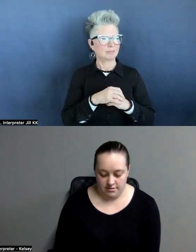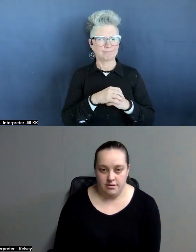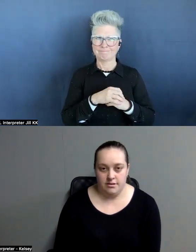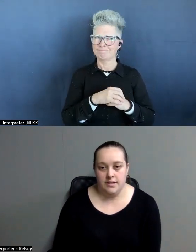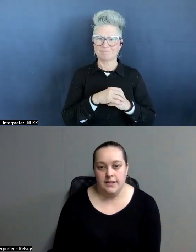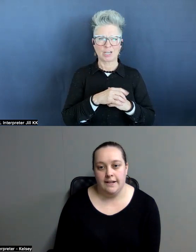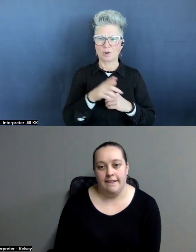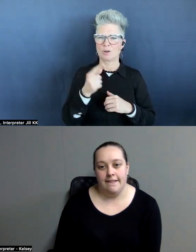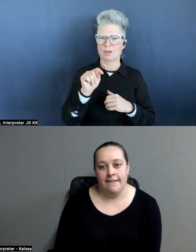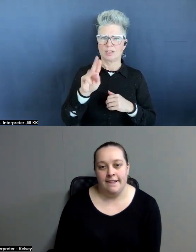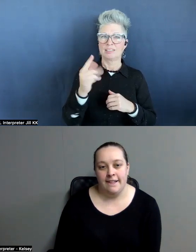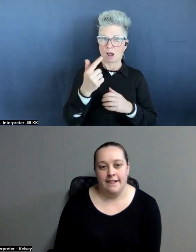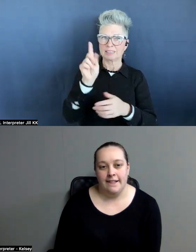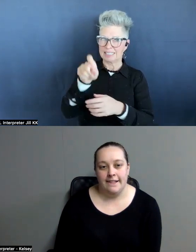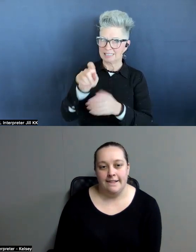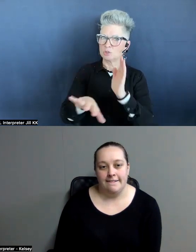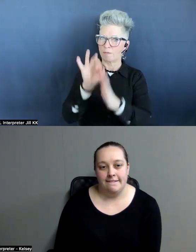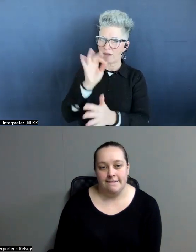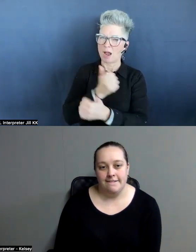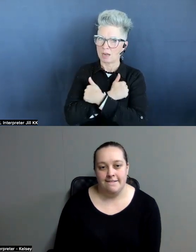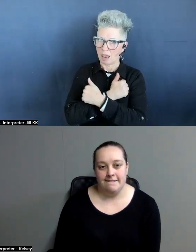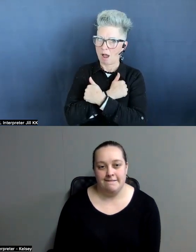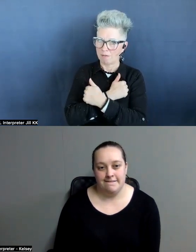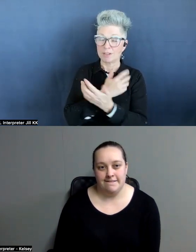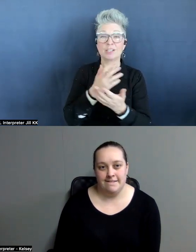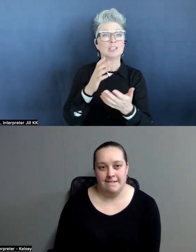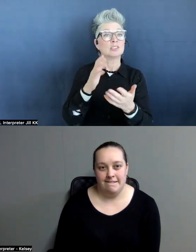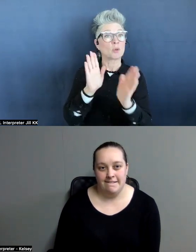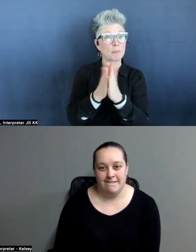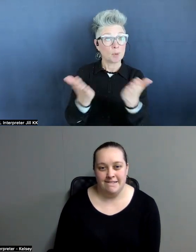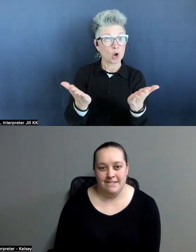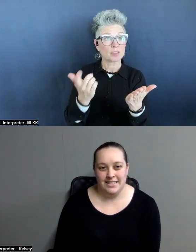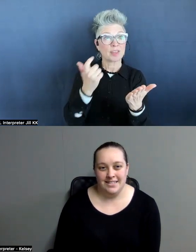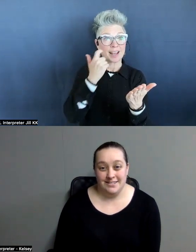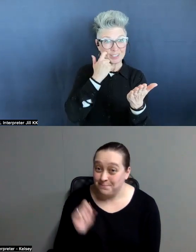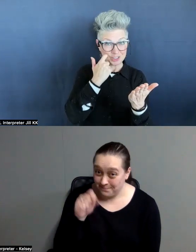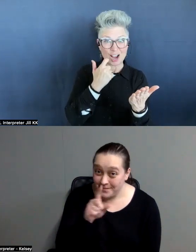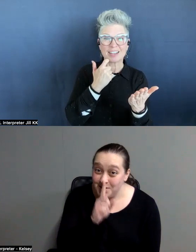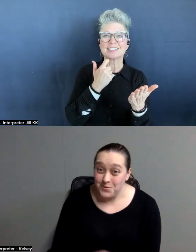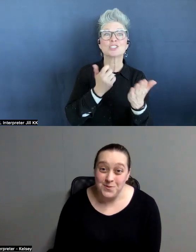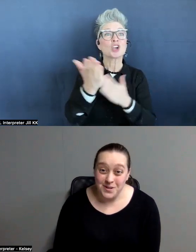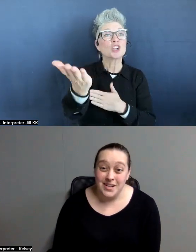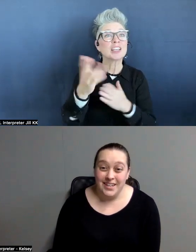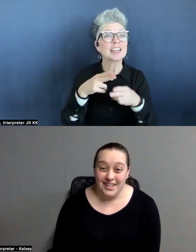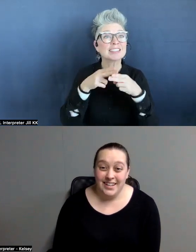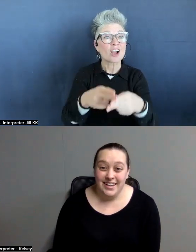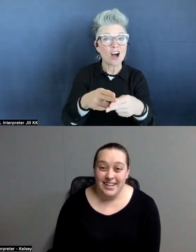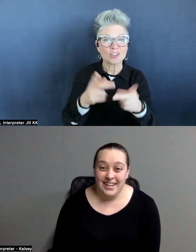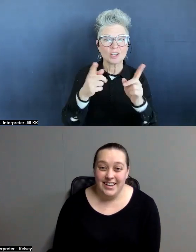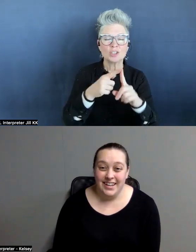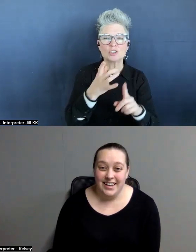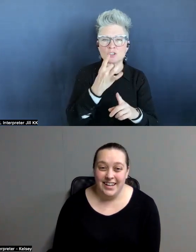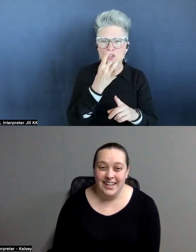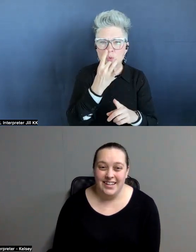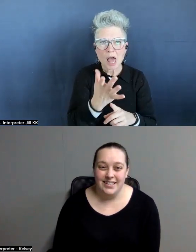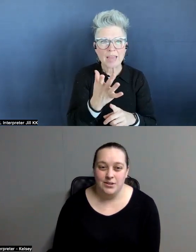Tug needs to find love. So the book that I just turned in is called To Light the Way Forward.